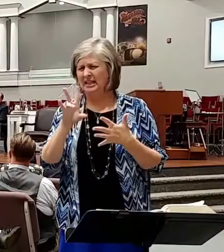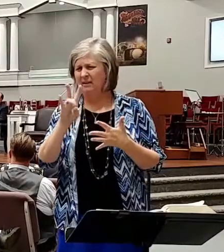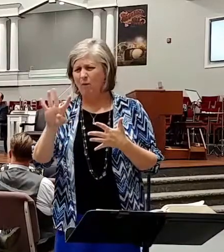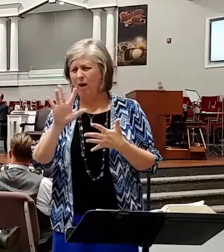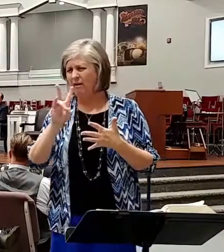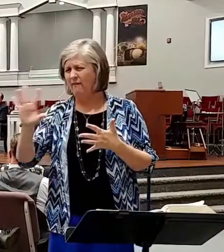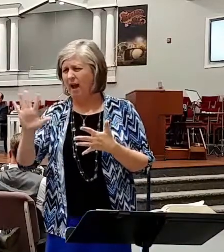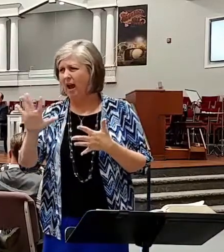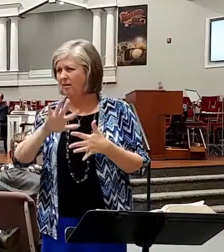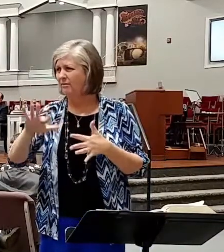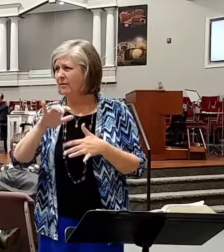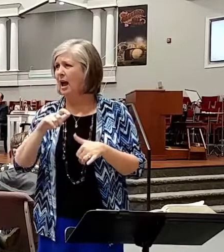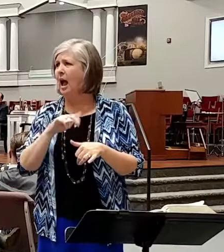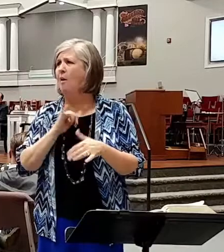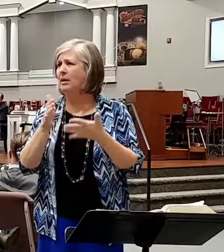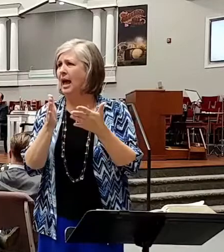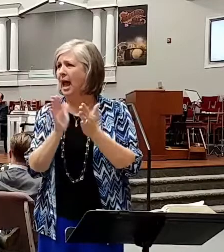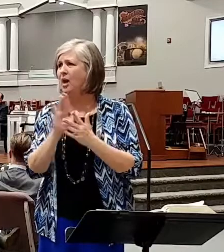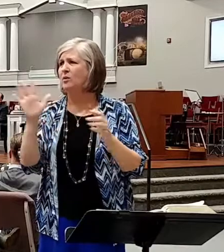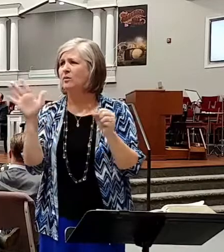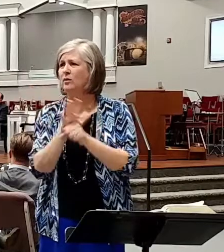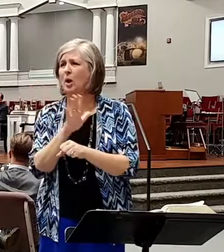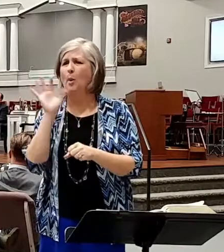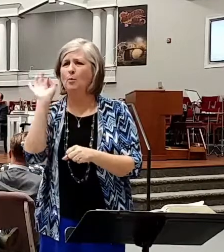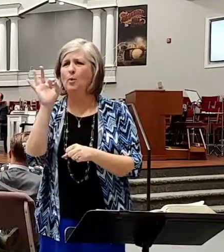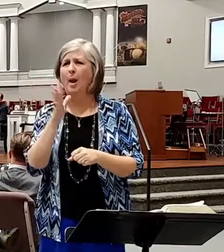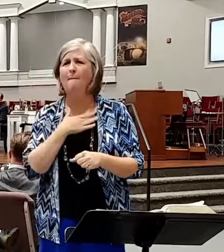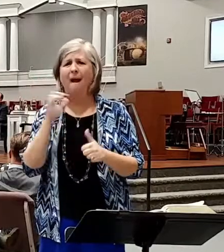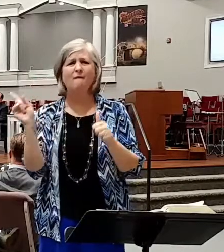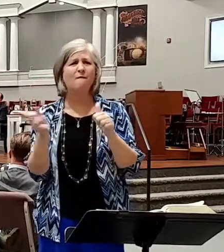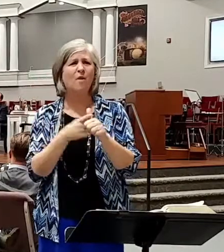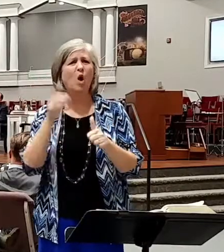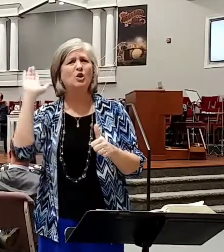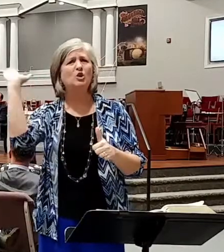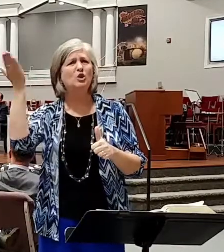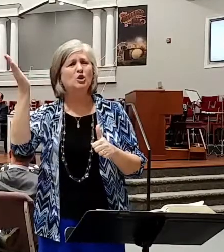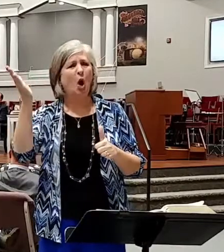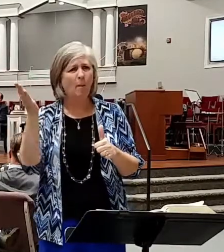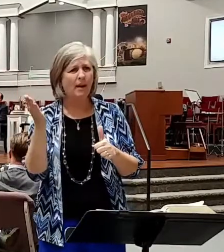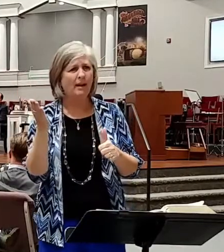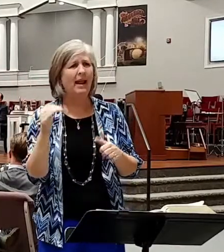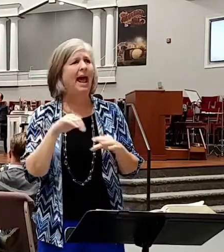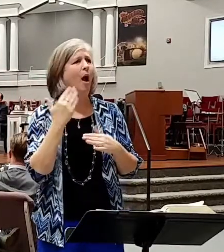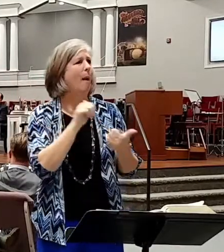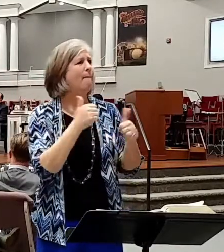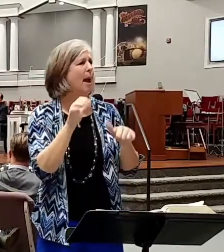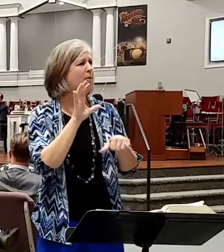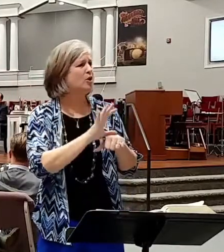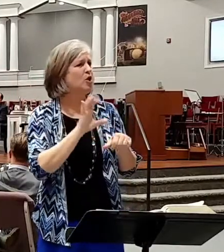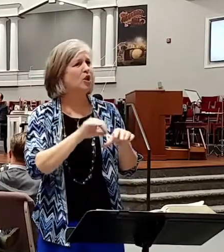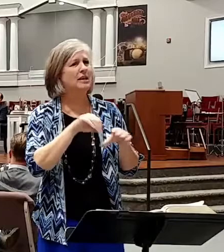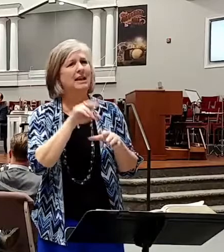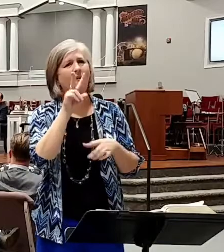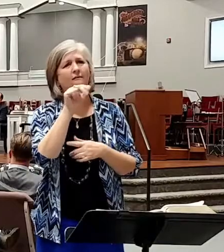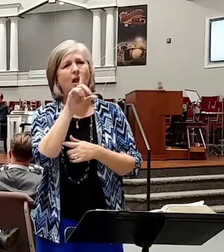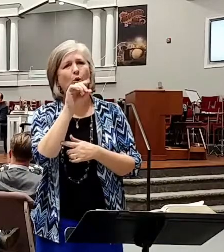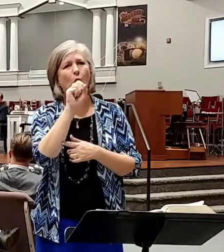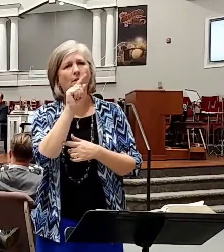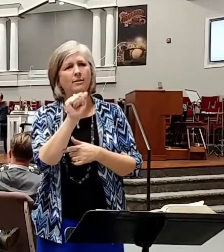of time. I was asked to fill in and preach my first sermon ever at our little Baptist church in Valdosta, Georgia. My wife and I met